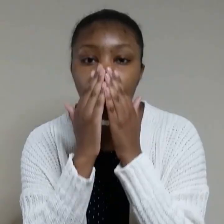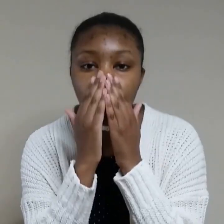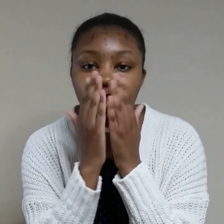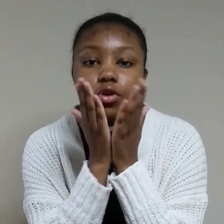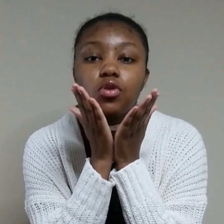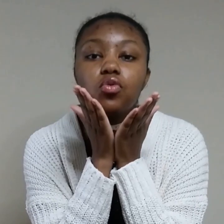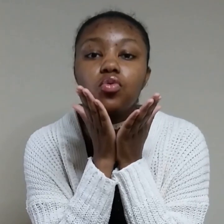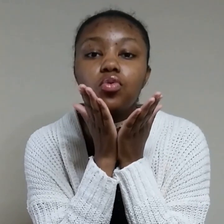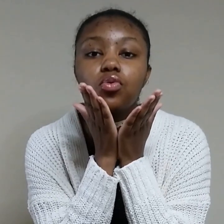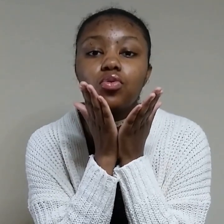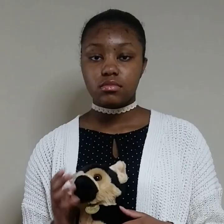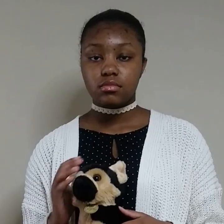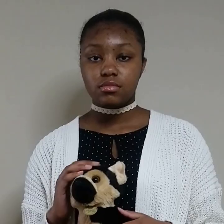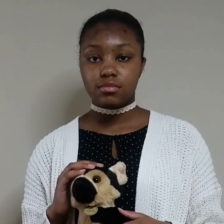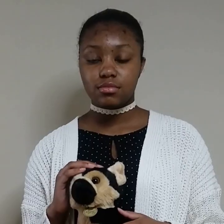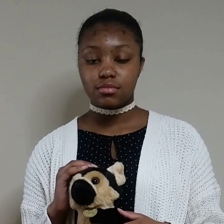I'm a fool